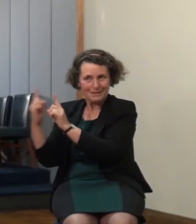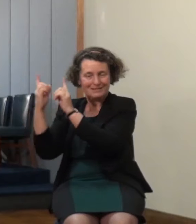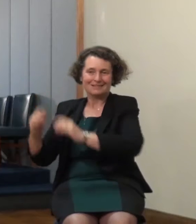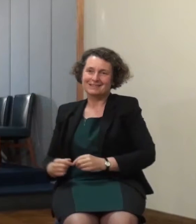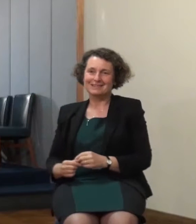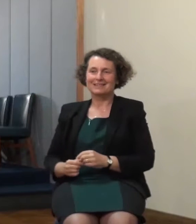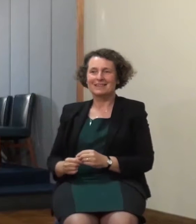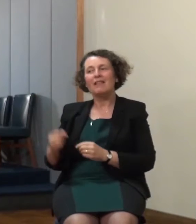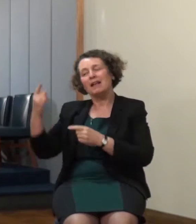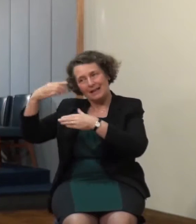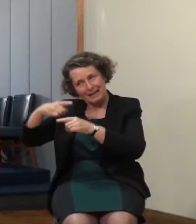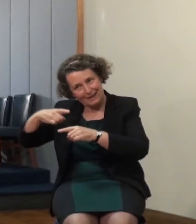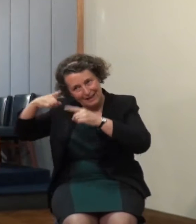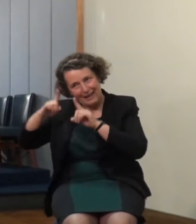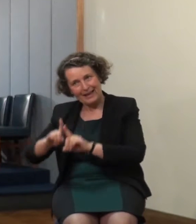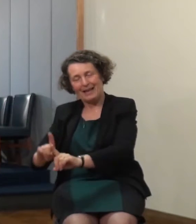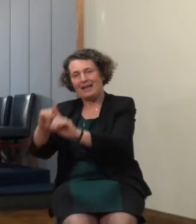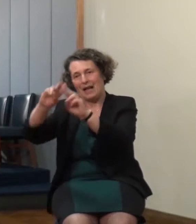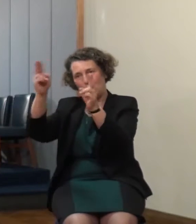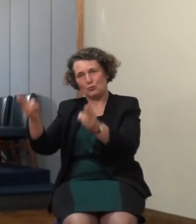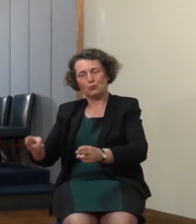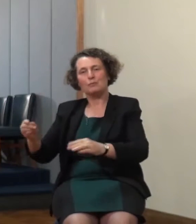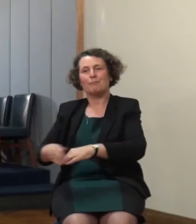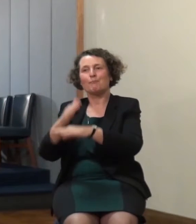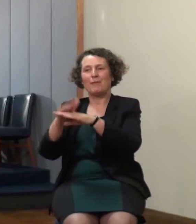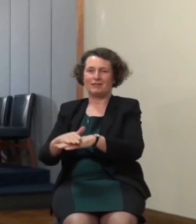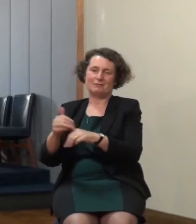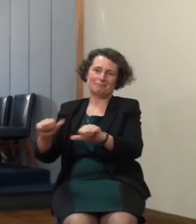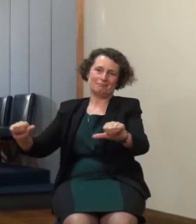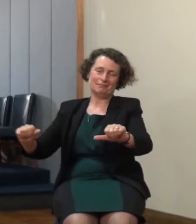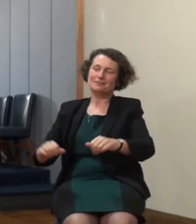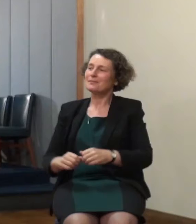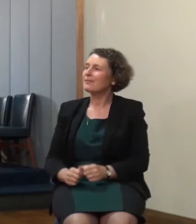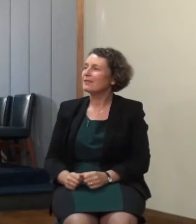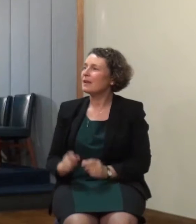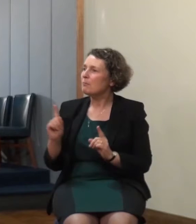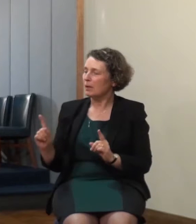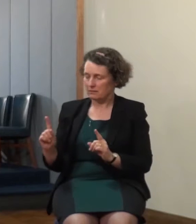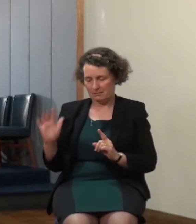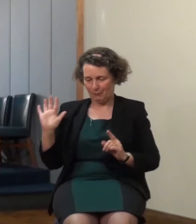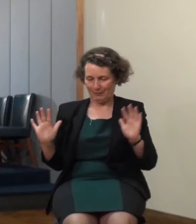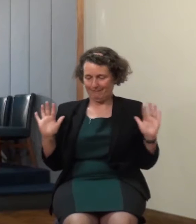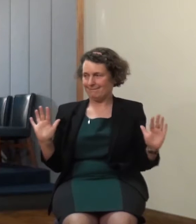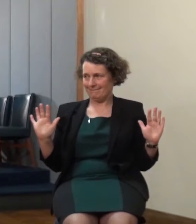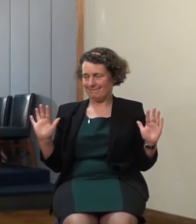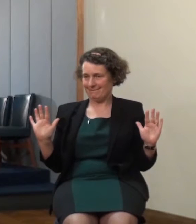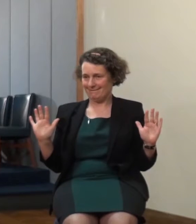into a building and there will be the marriage ceremony but half of the bridesmaids they